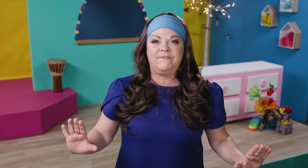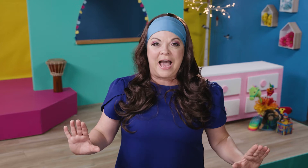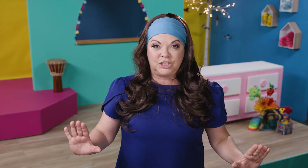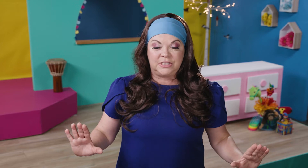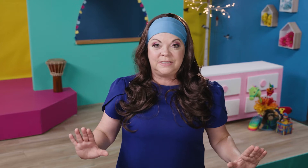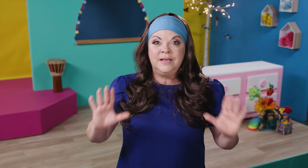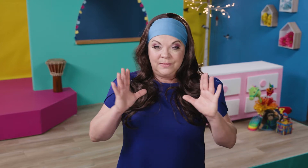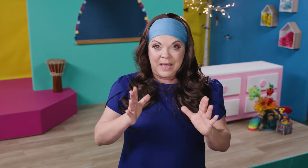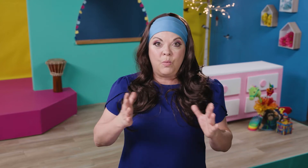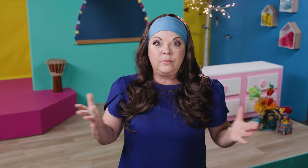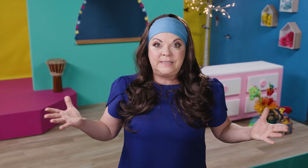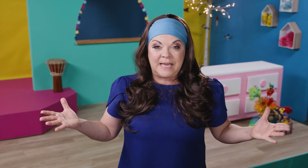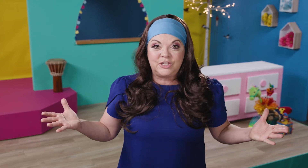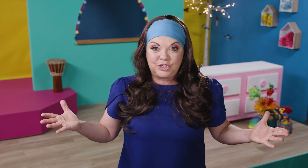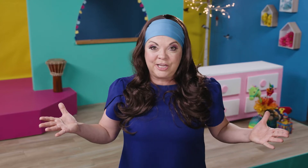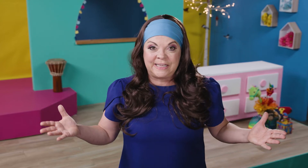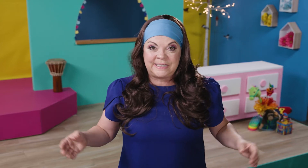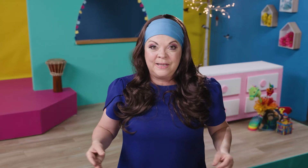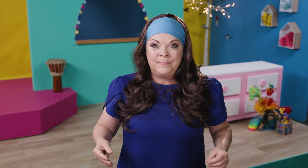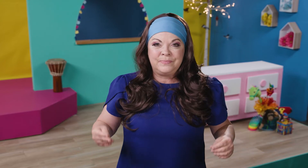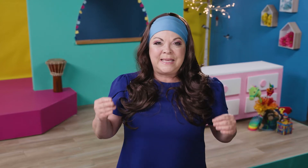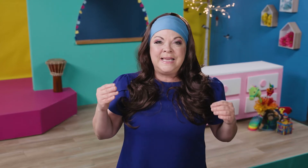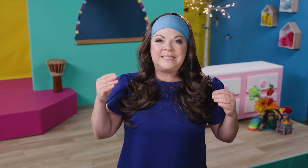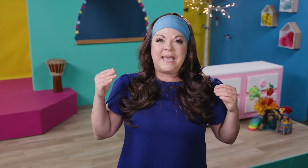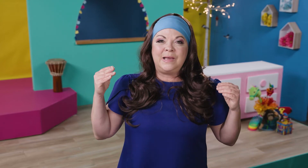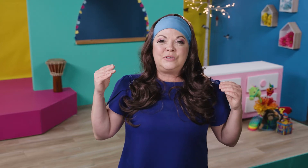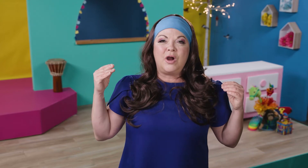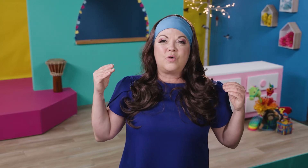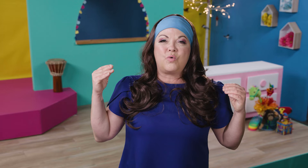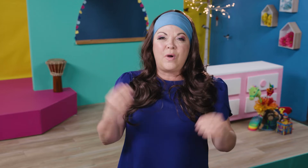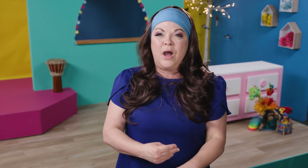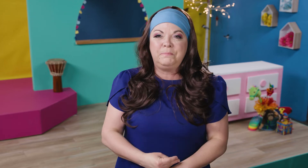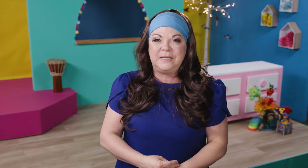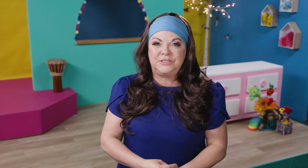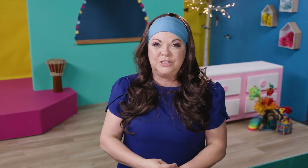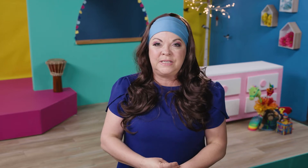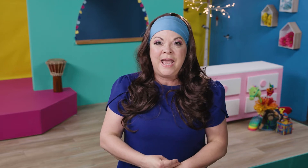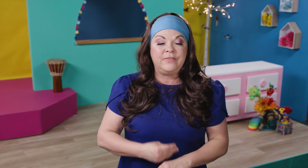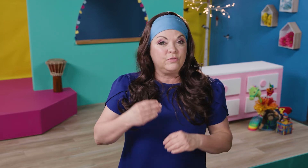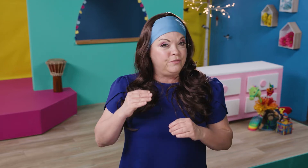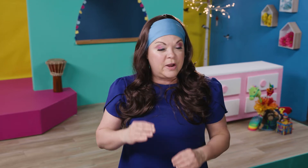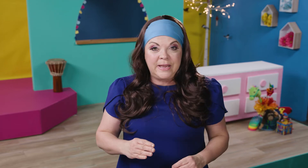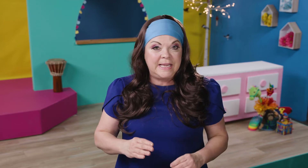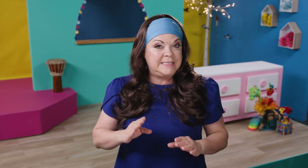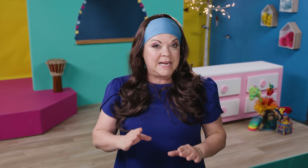of actions that one would see at the circus. These games are crowd pleasers and they're very easy to